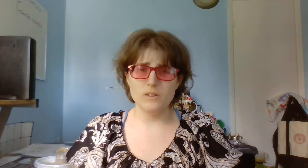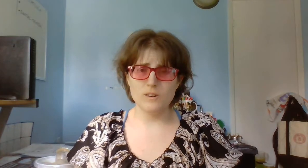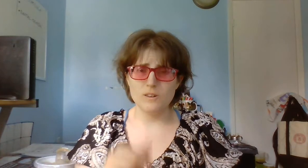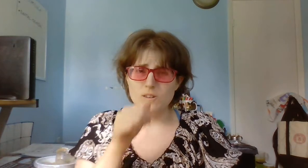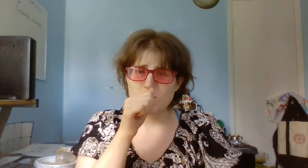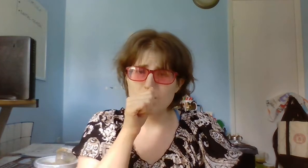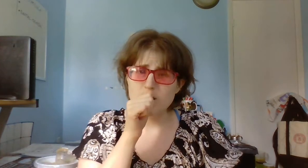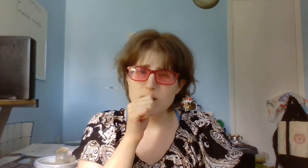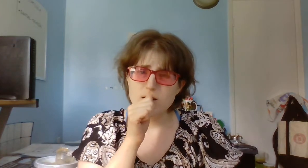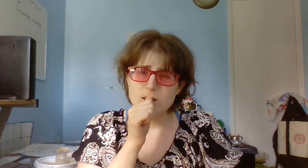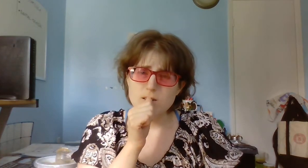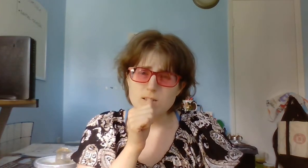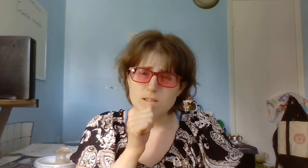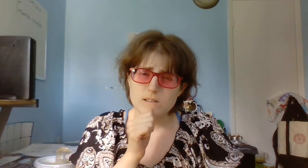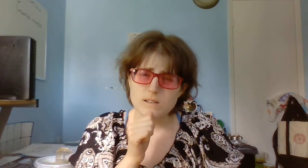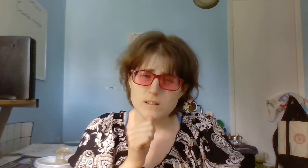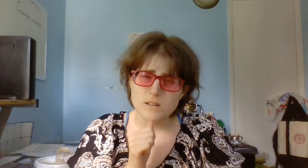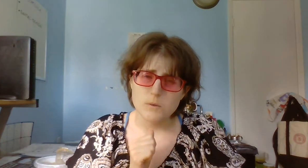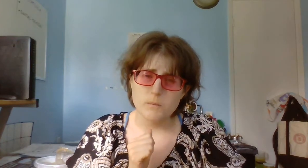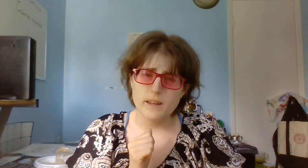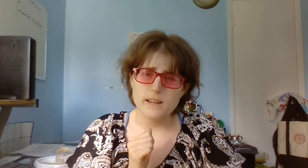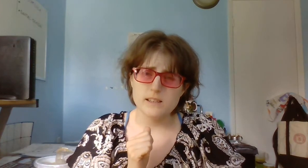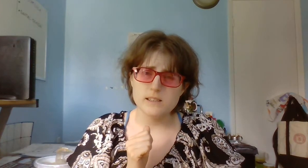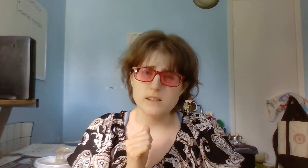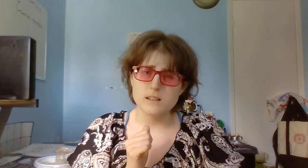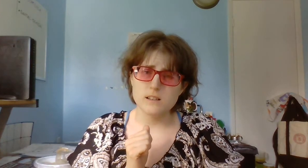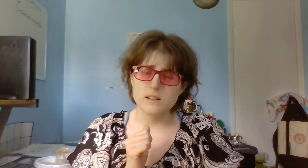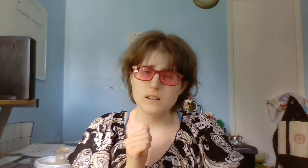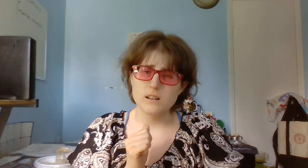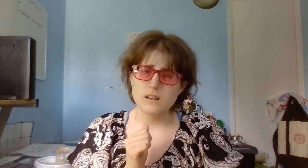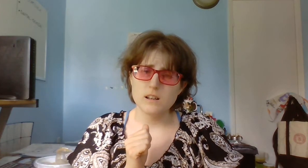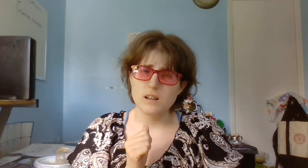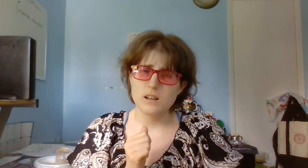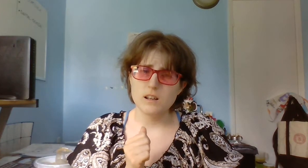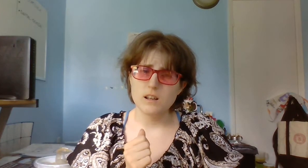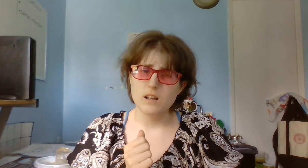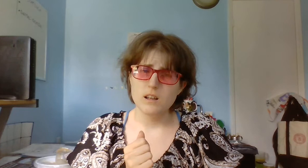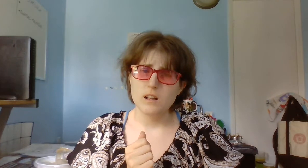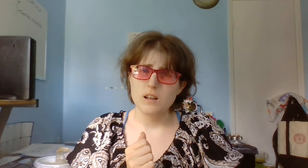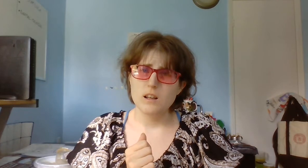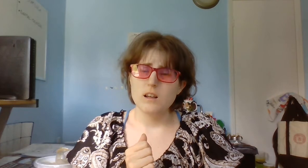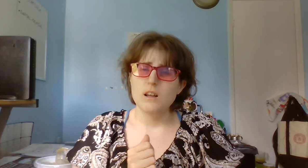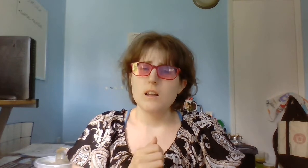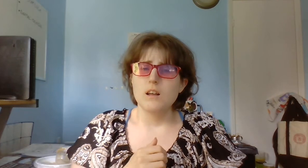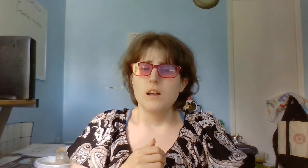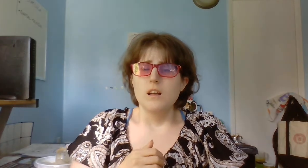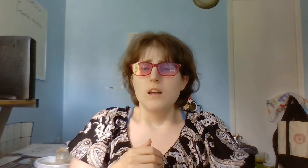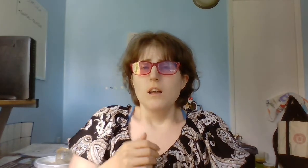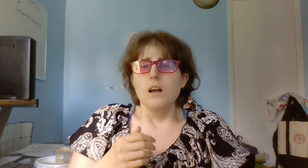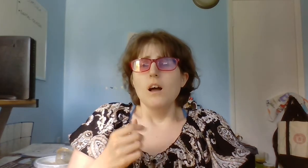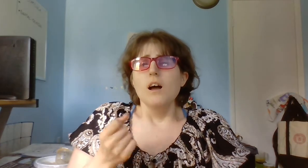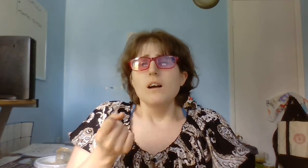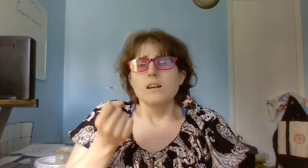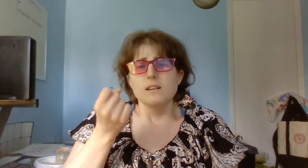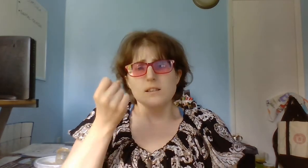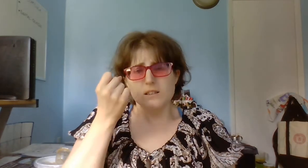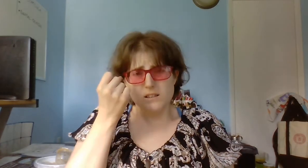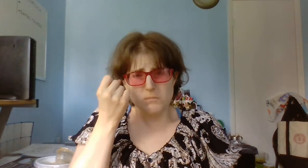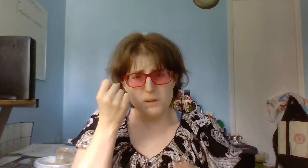you can be patient, can be